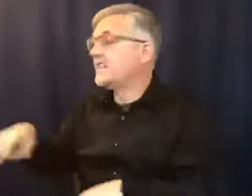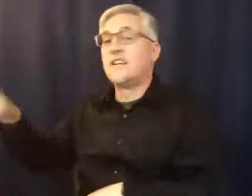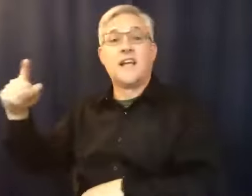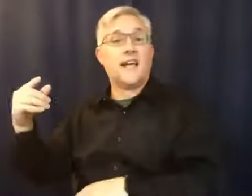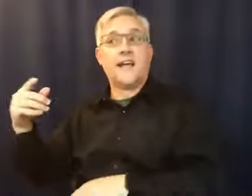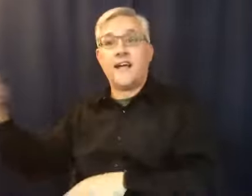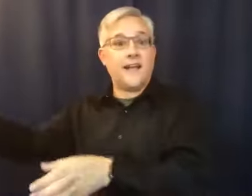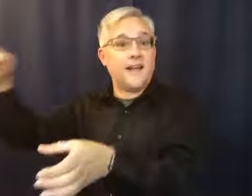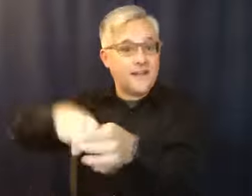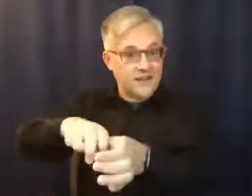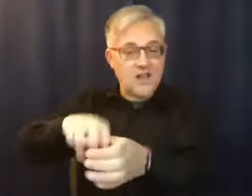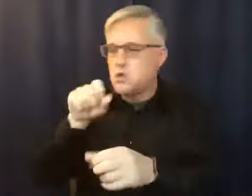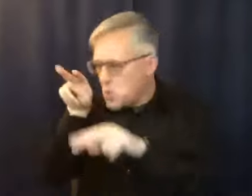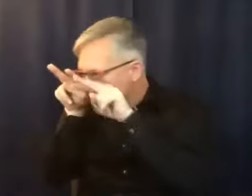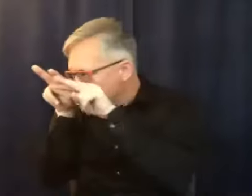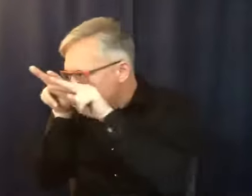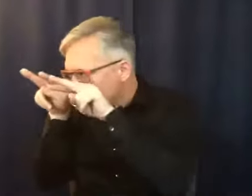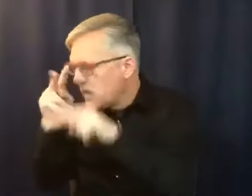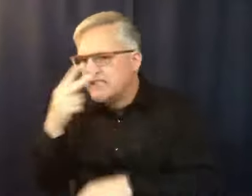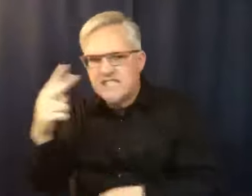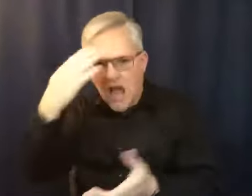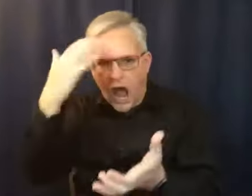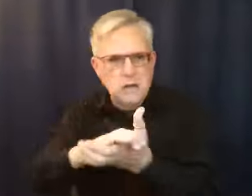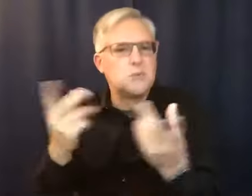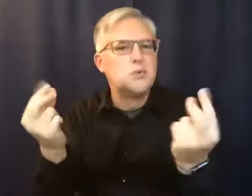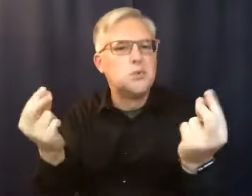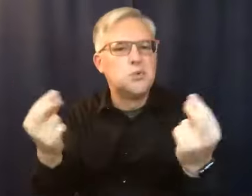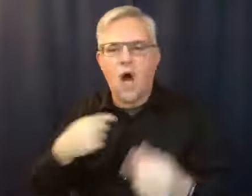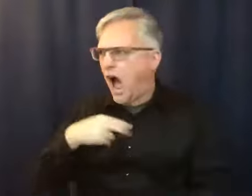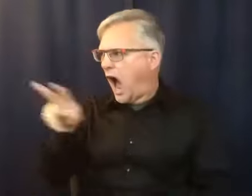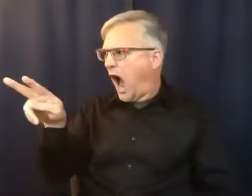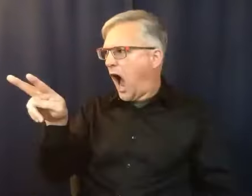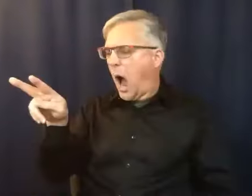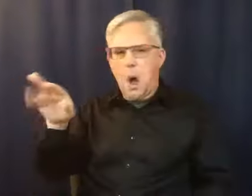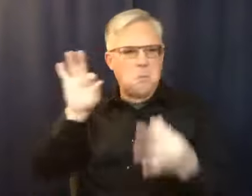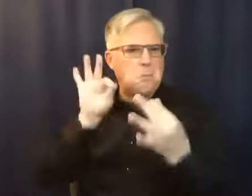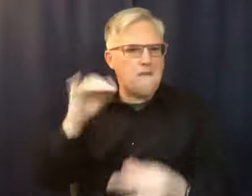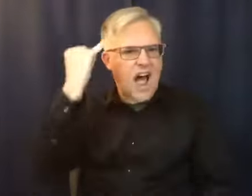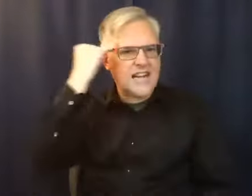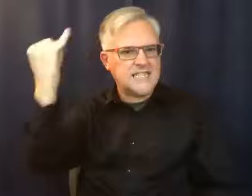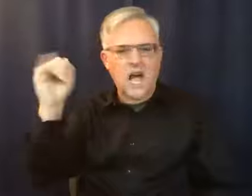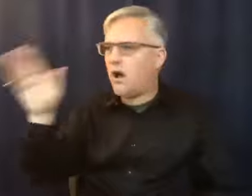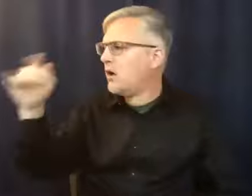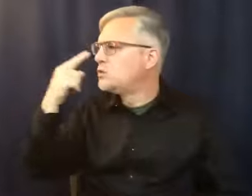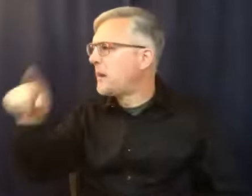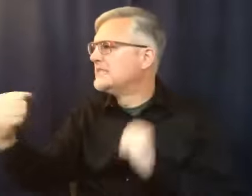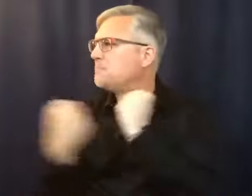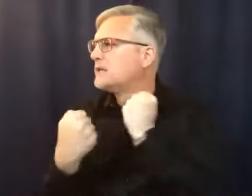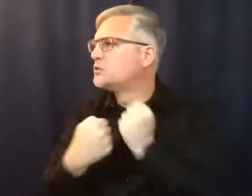see what he's doing. I thought that was the most brilliant idea I ever heard. And so I asked her to be my sponsor. And you can imagine